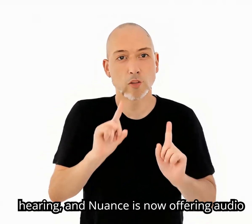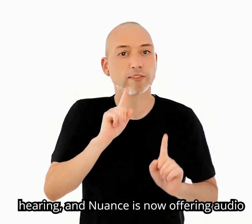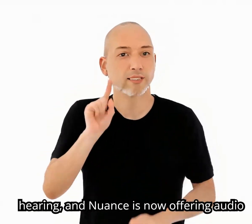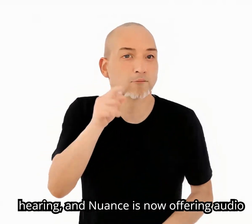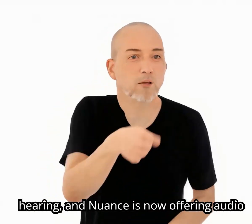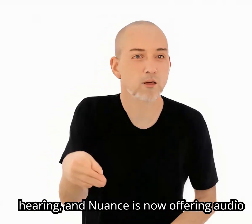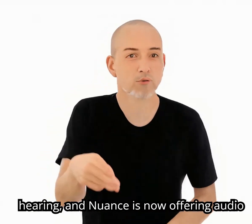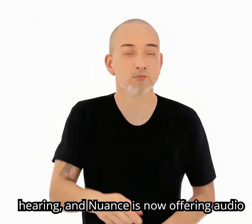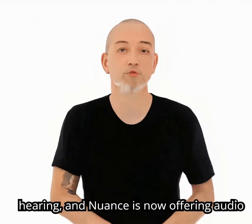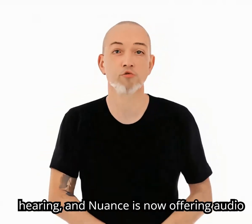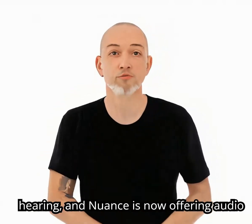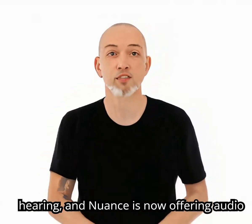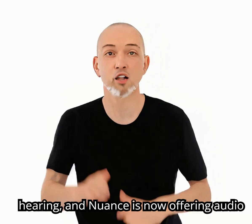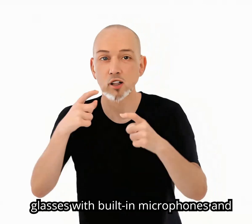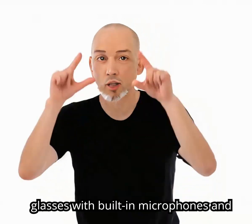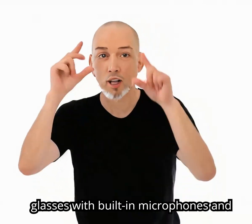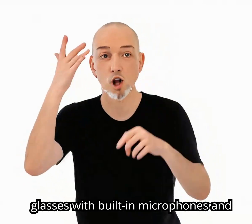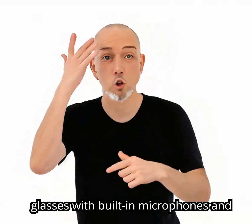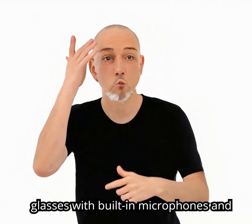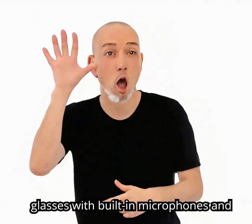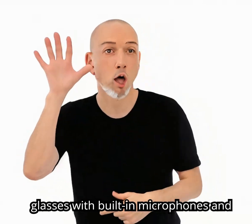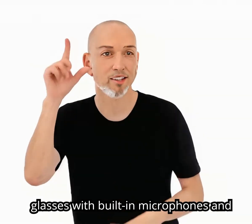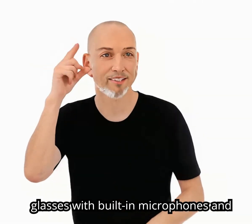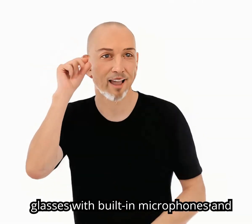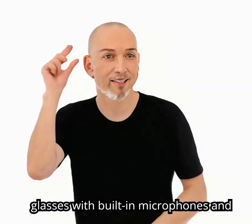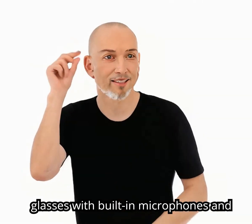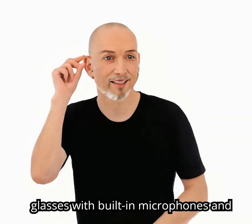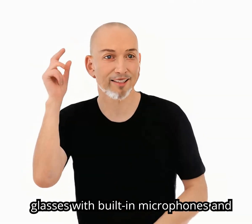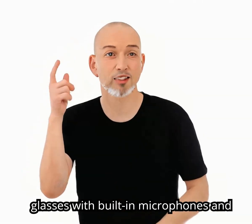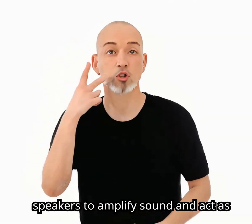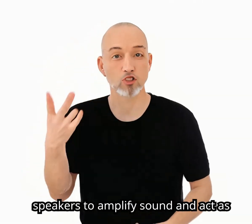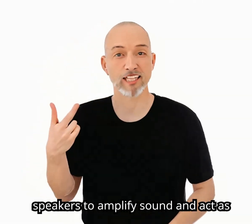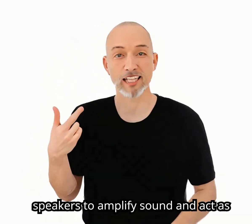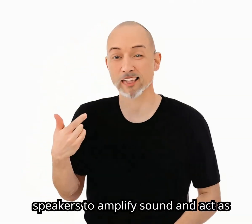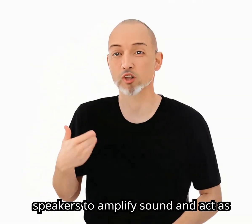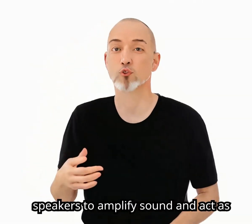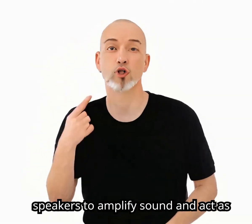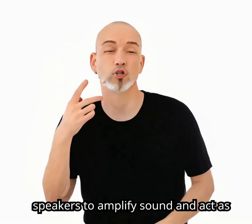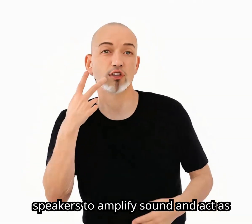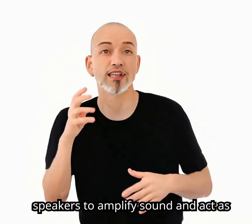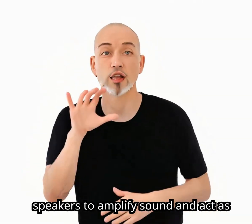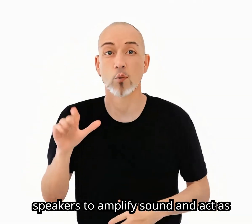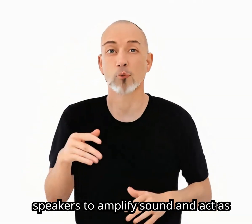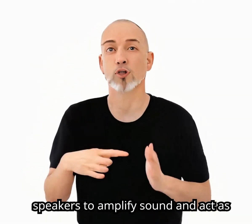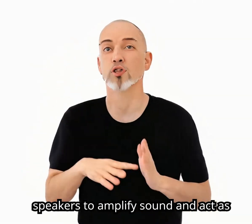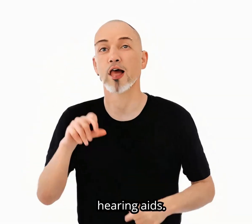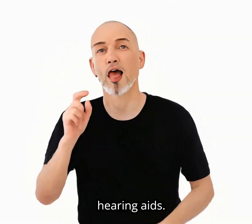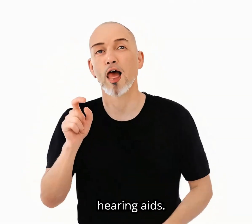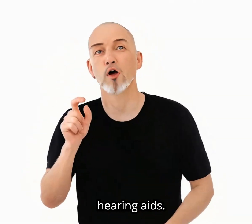Nuance is now offering audio glasses with built-in microphones and speakers to amplify sound and act as hearing aids.